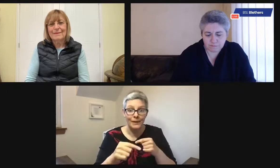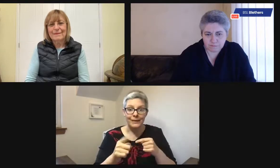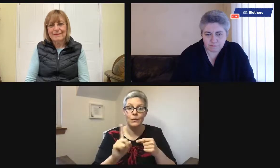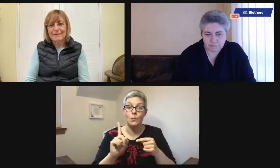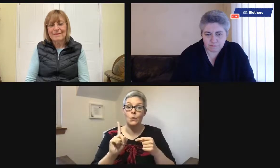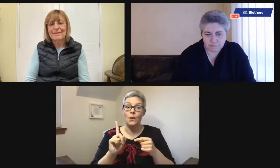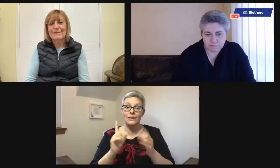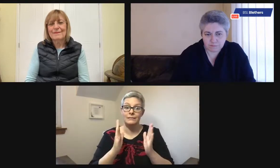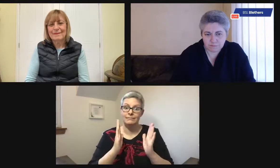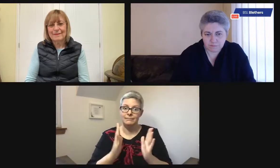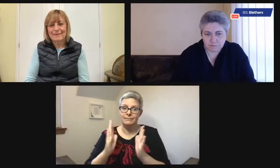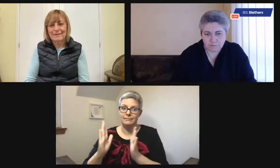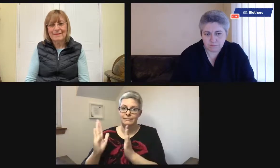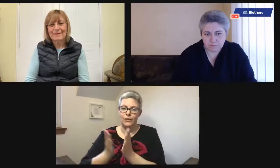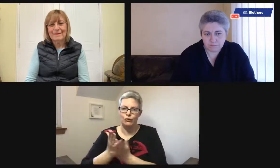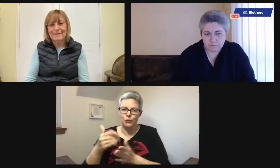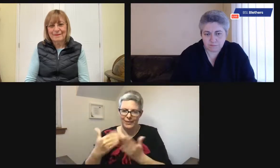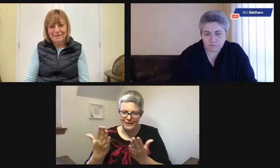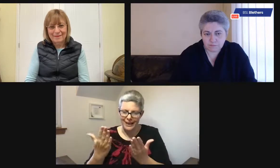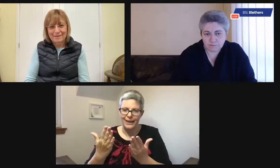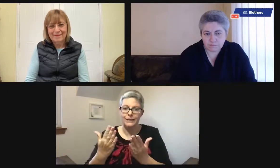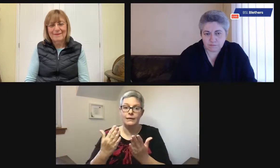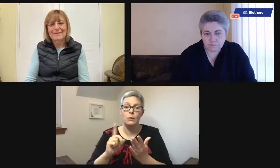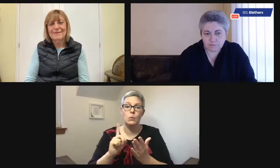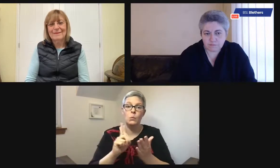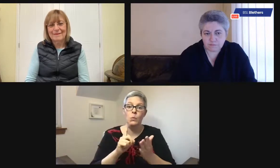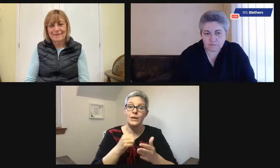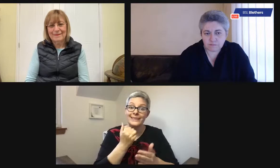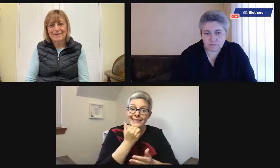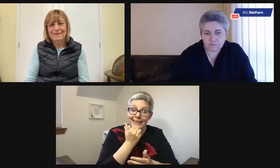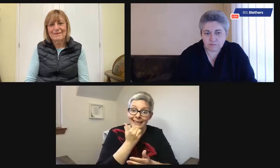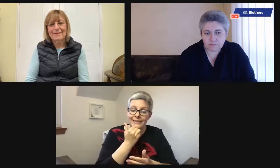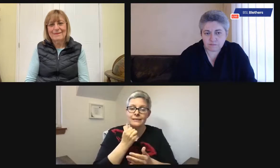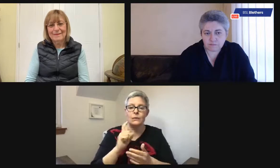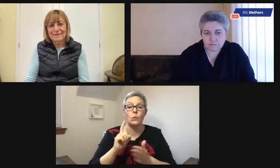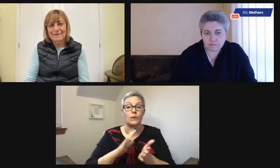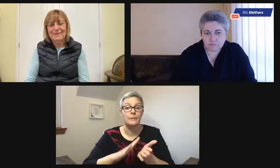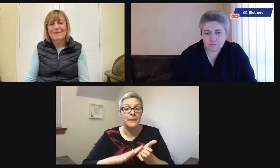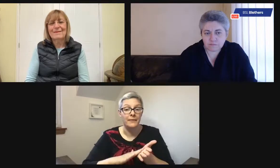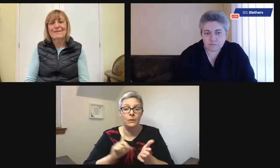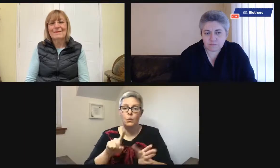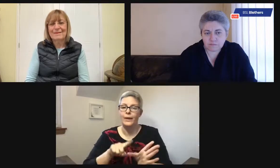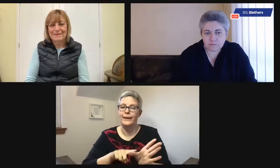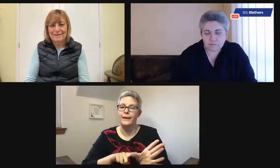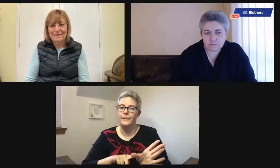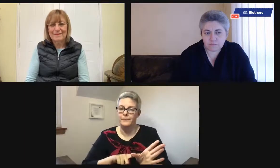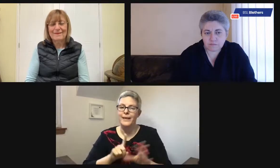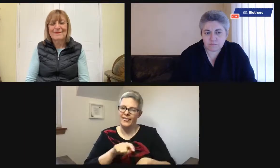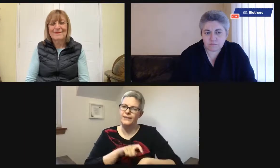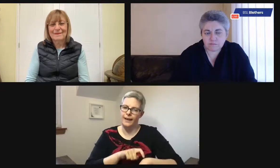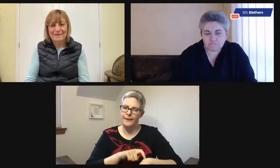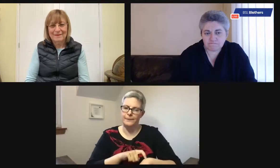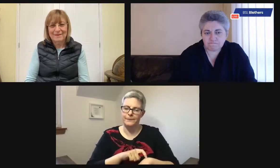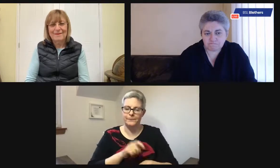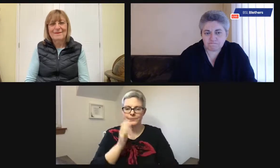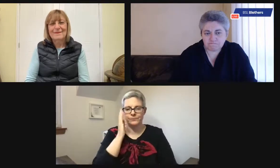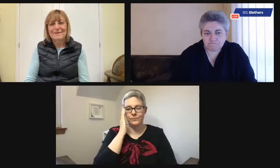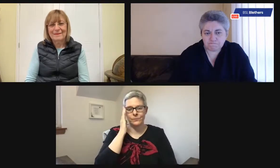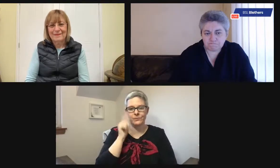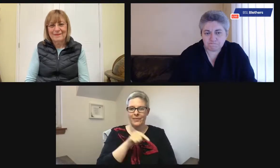So that shows what day of the week it is, what time of day it is, what's the exact hour time, the